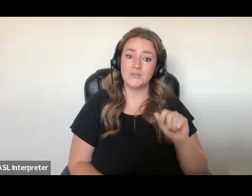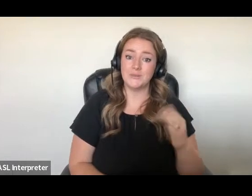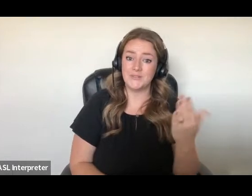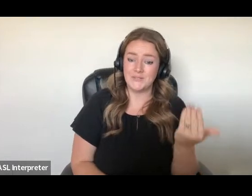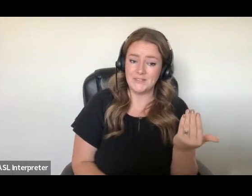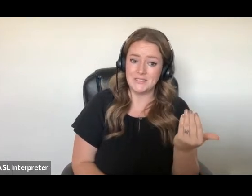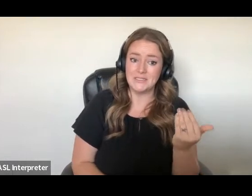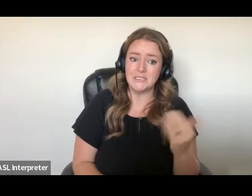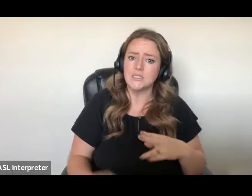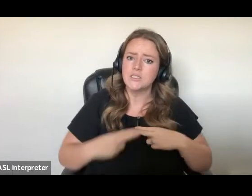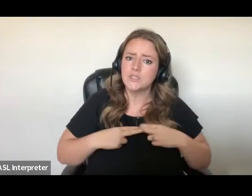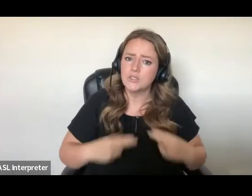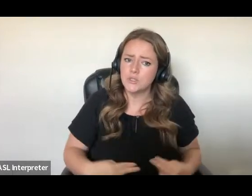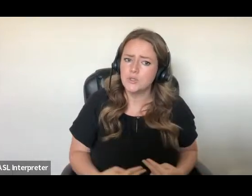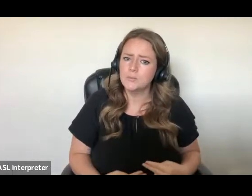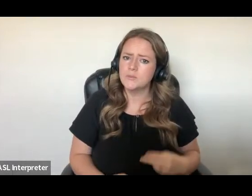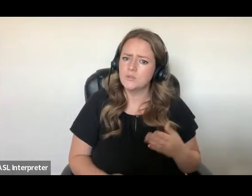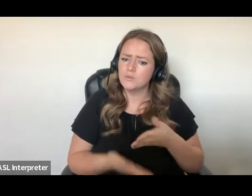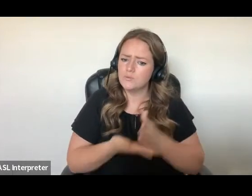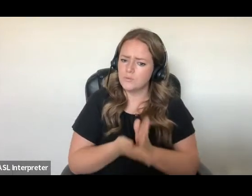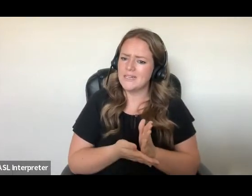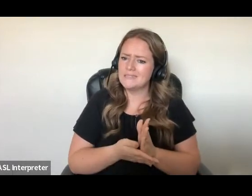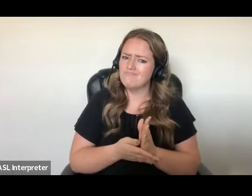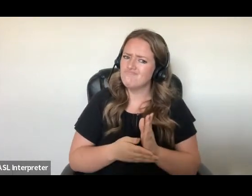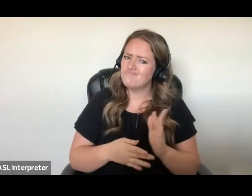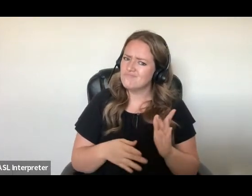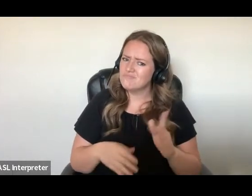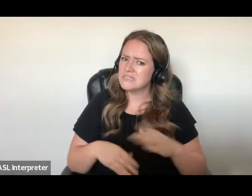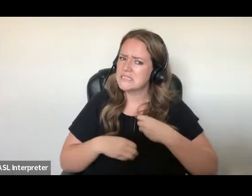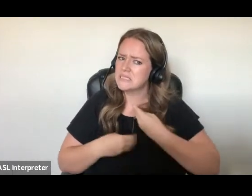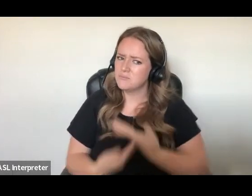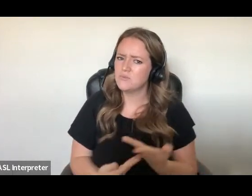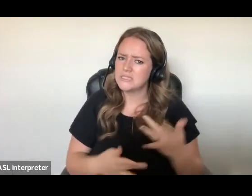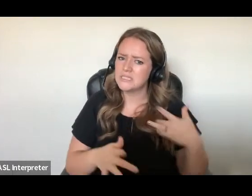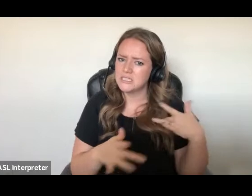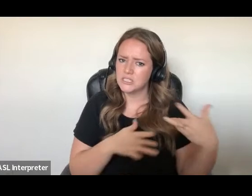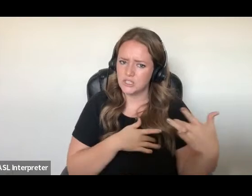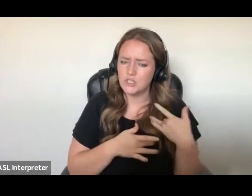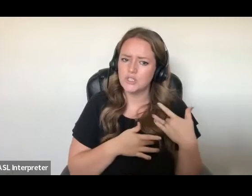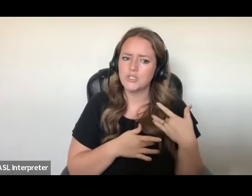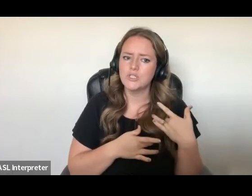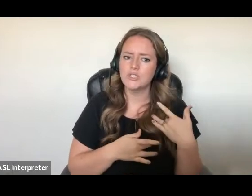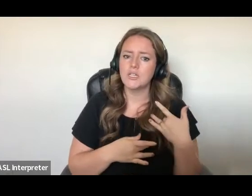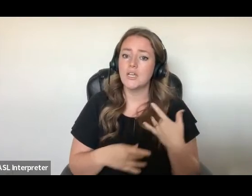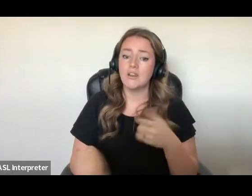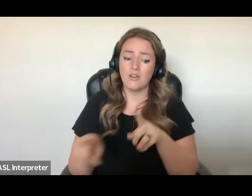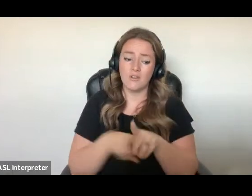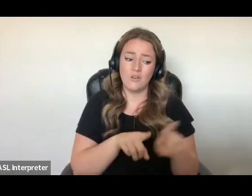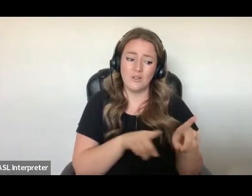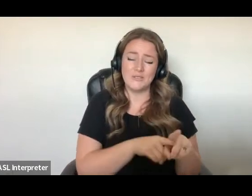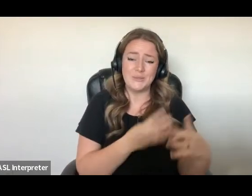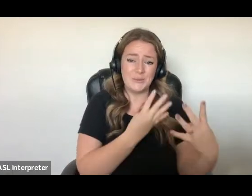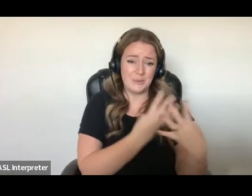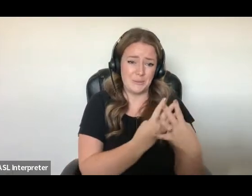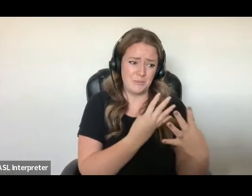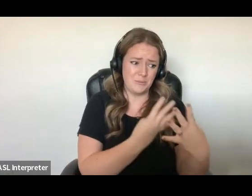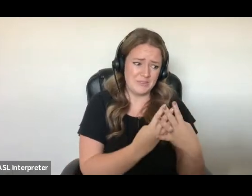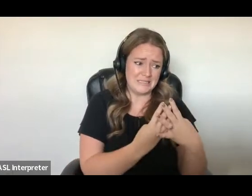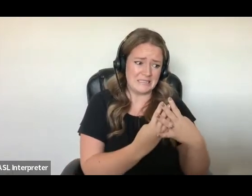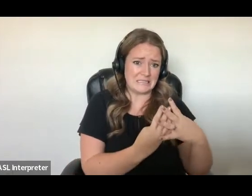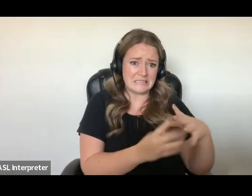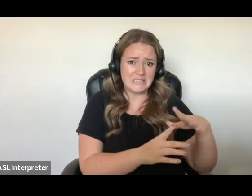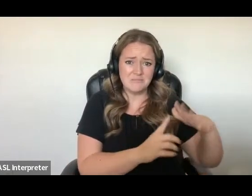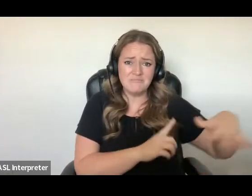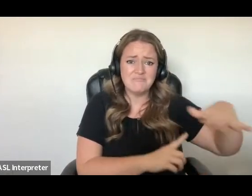Committee expressed grave concern about Canada's immigration detention regime, as well as its prison conditions, and recommended that